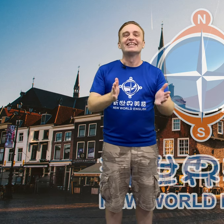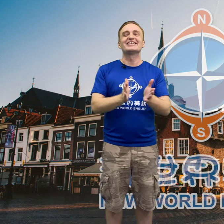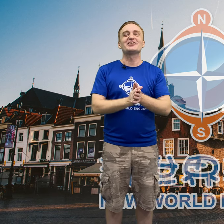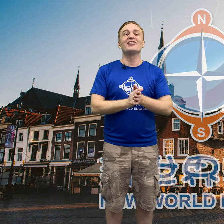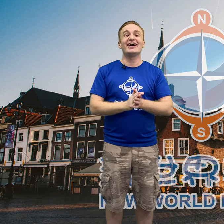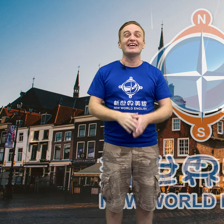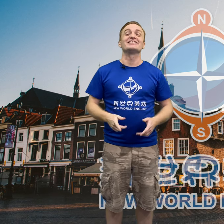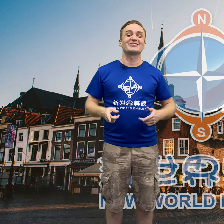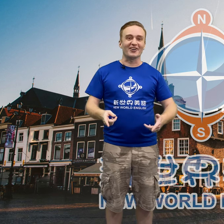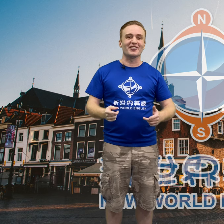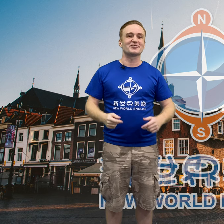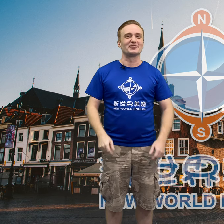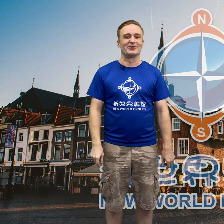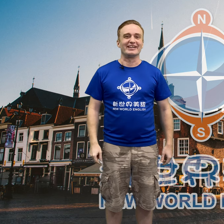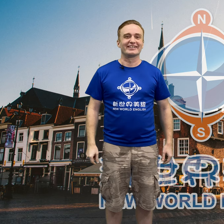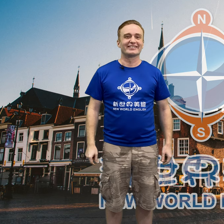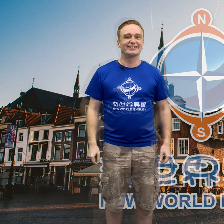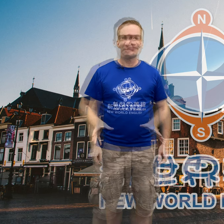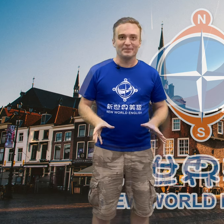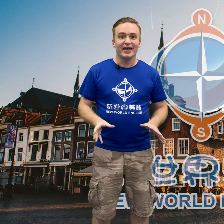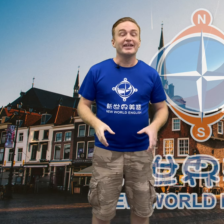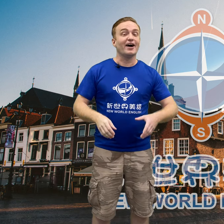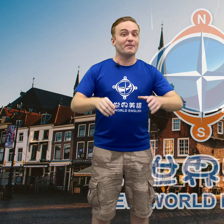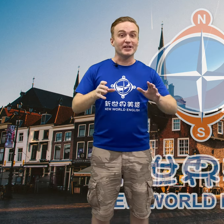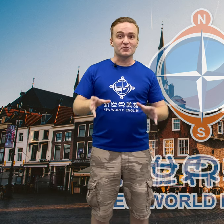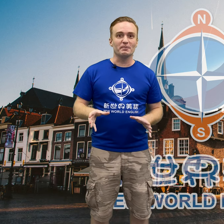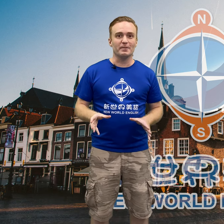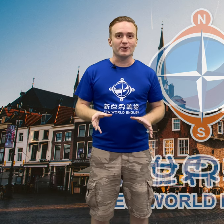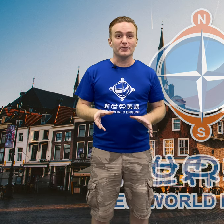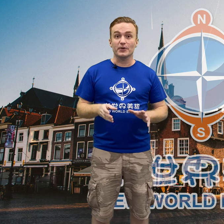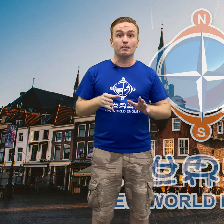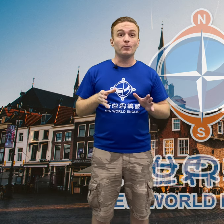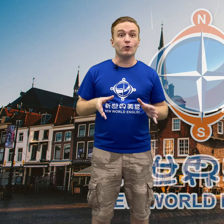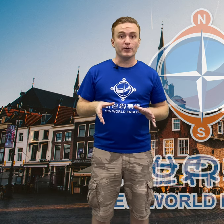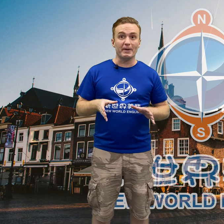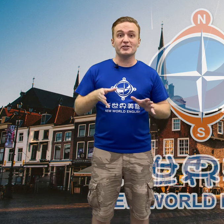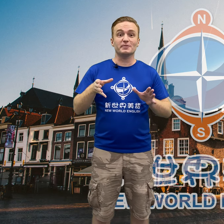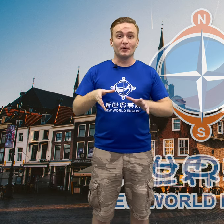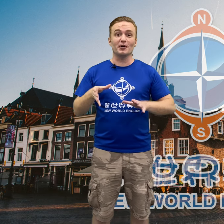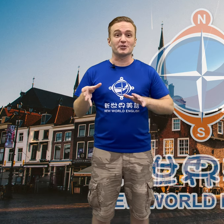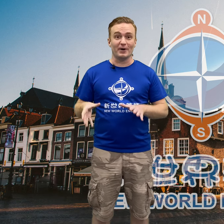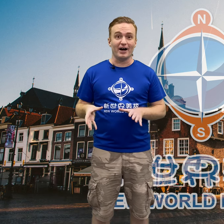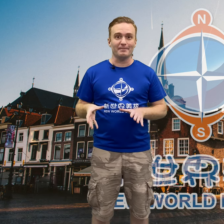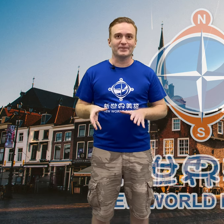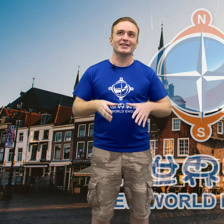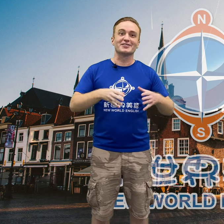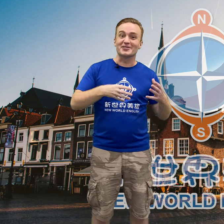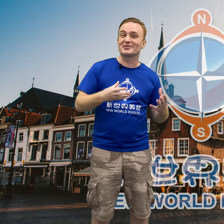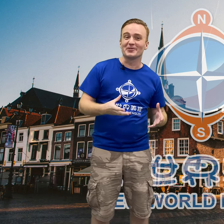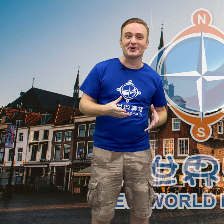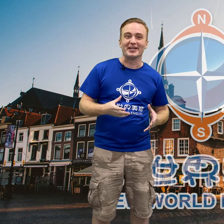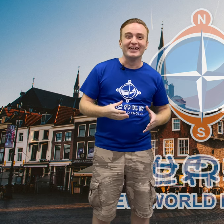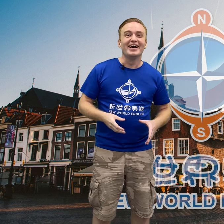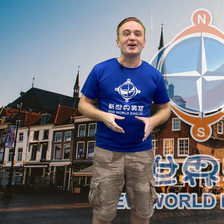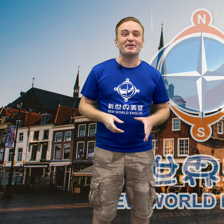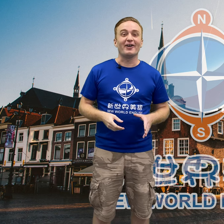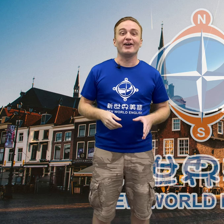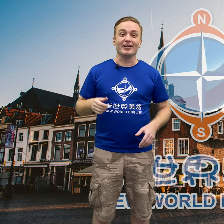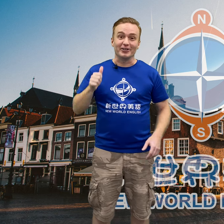let's go ahead and start our story. Now, let's remember the magic porridge pot is a story about a little